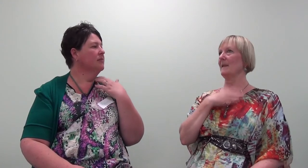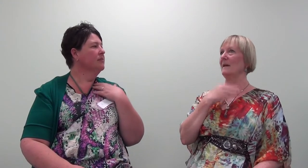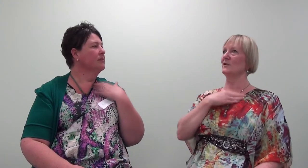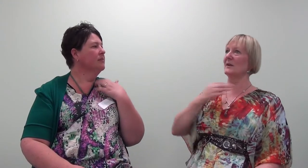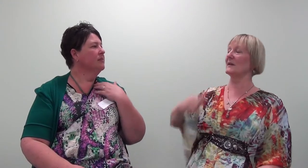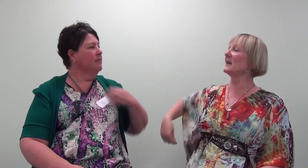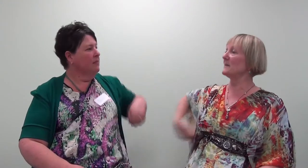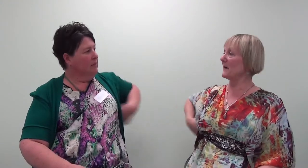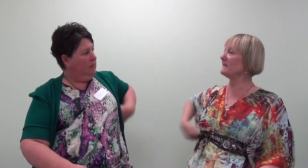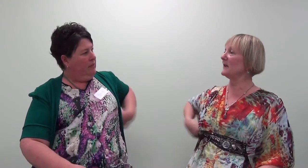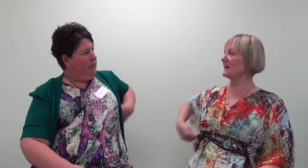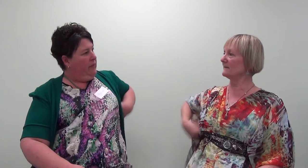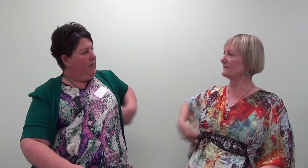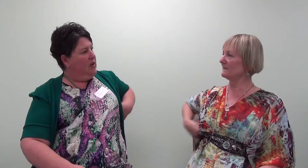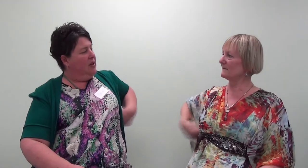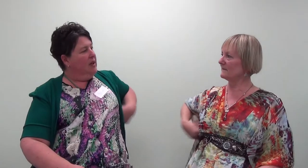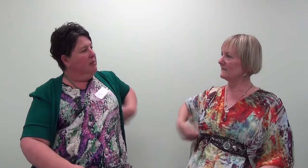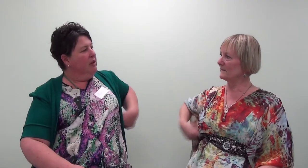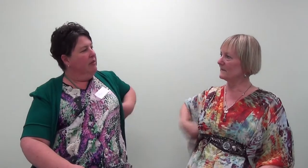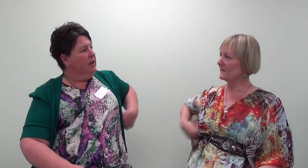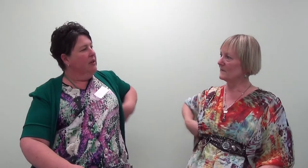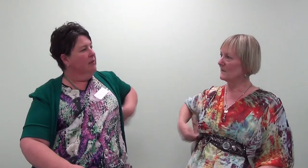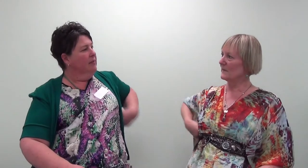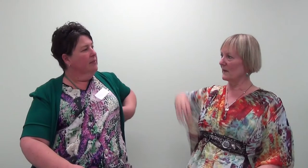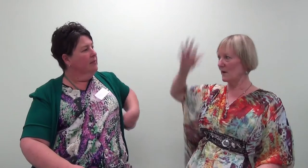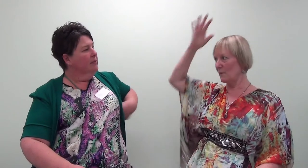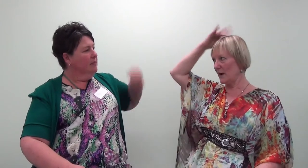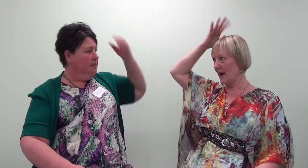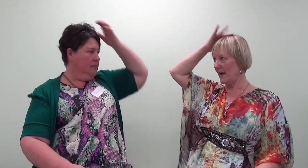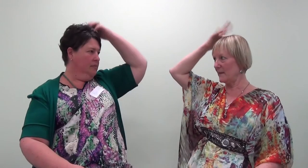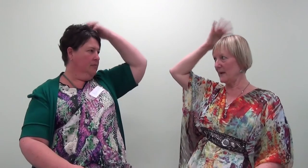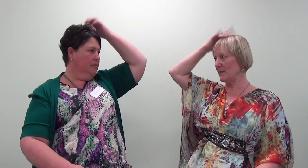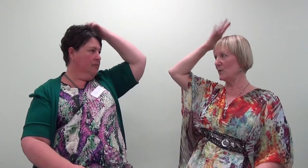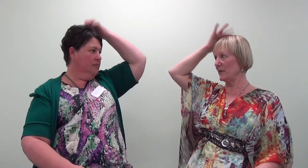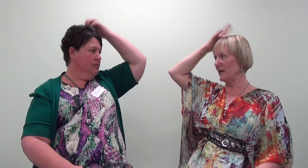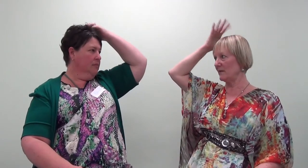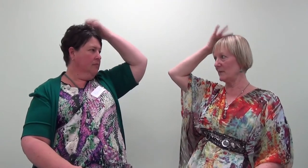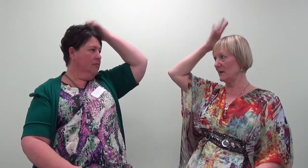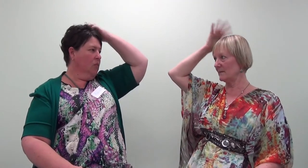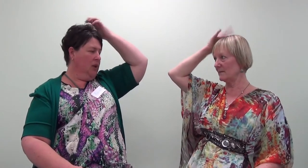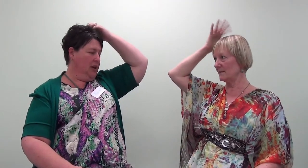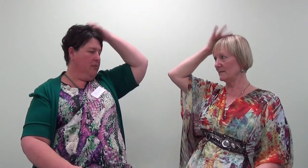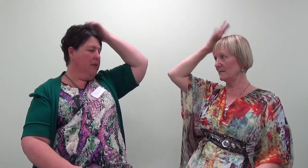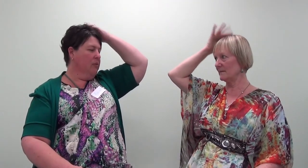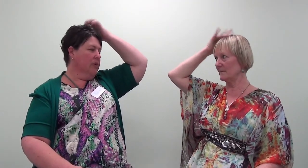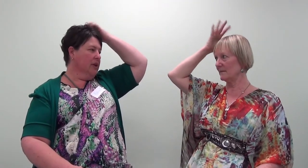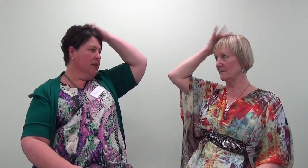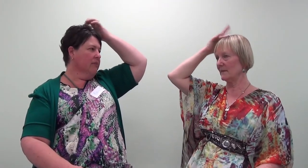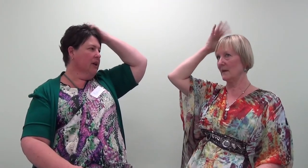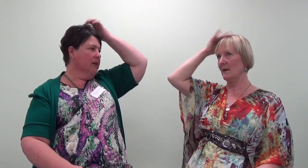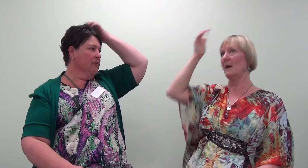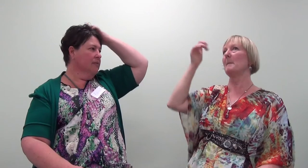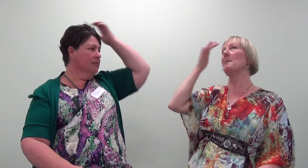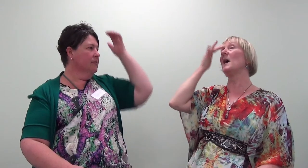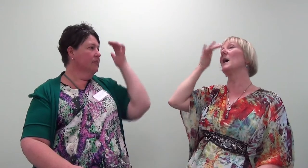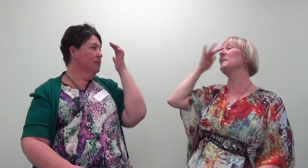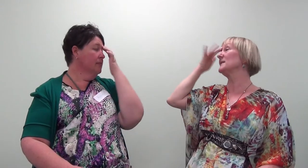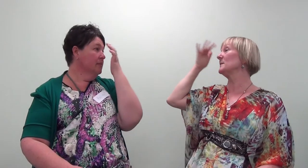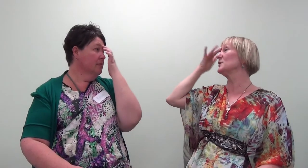Just clear my fear. Just clear my fear. Of what other people will think of me. What other people will think of me. My perceptions